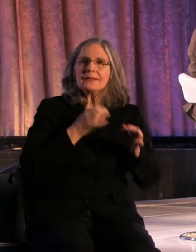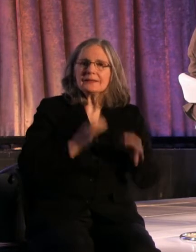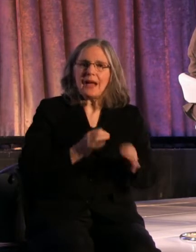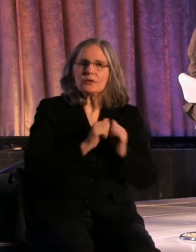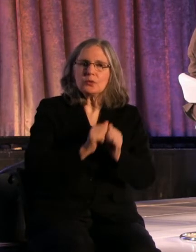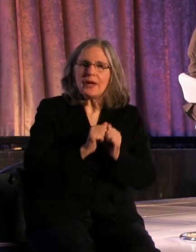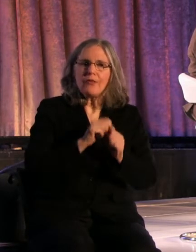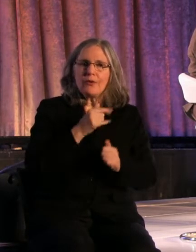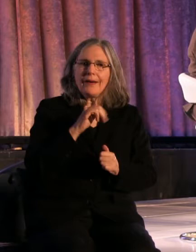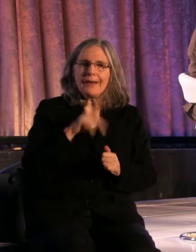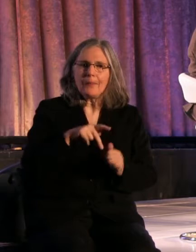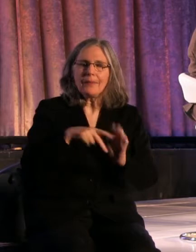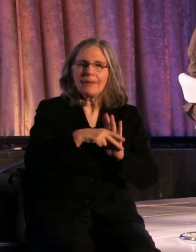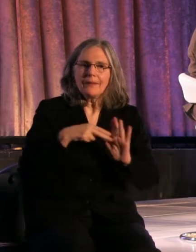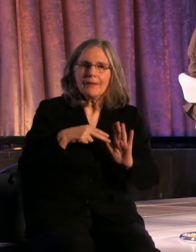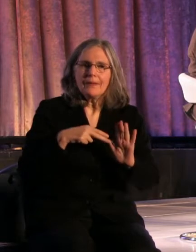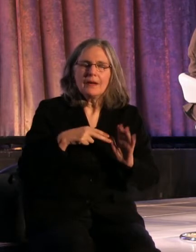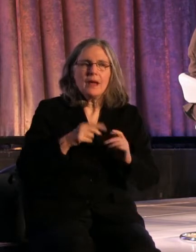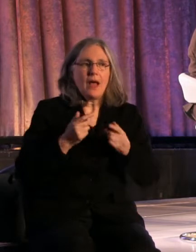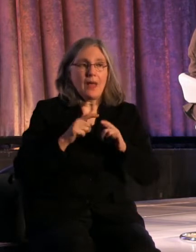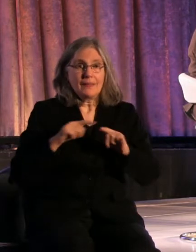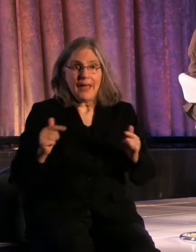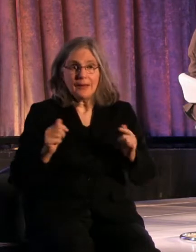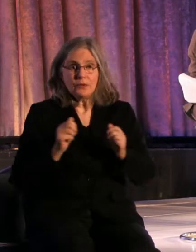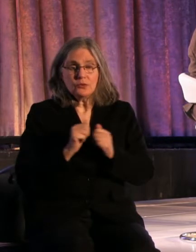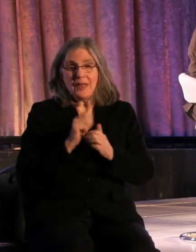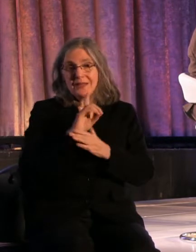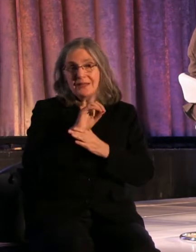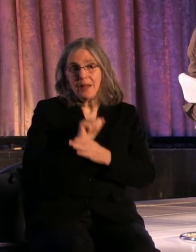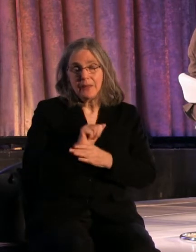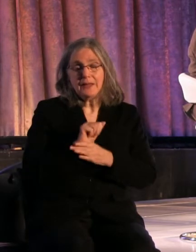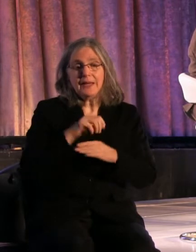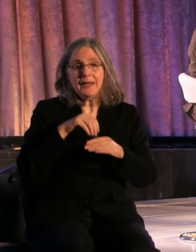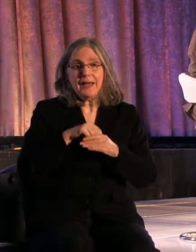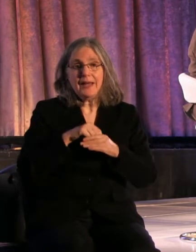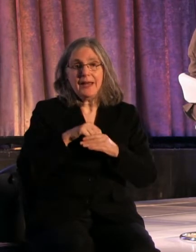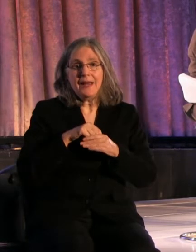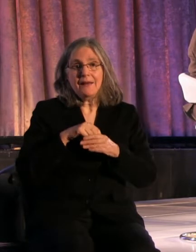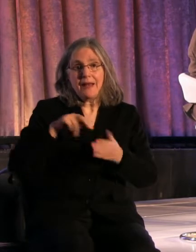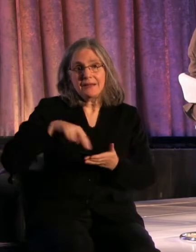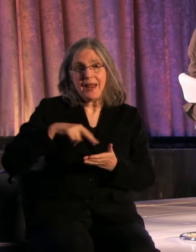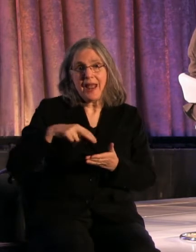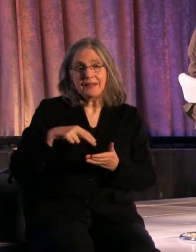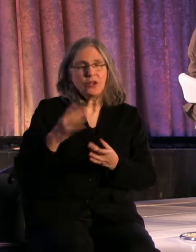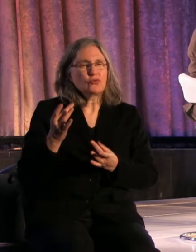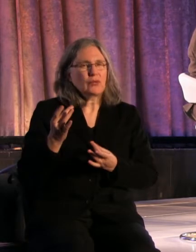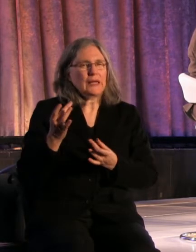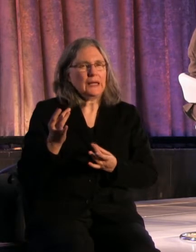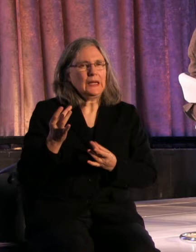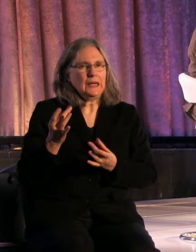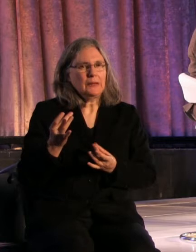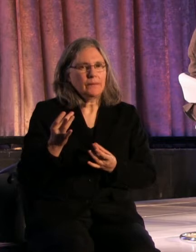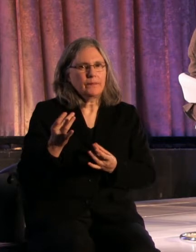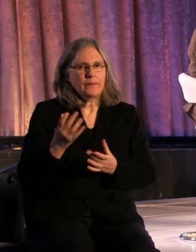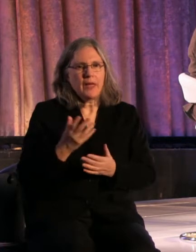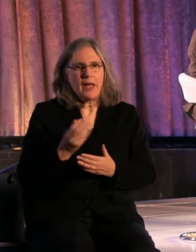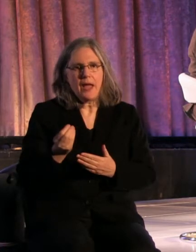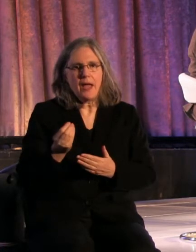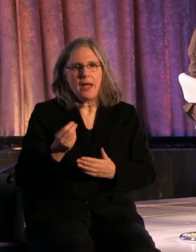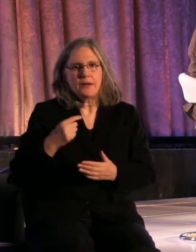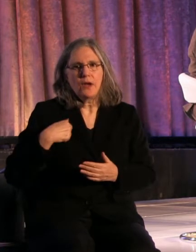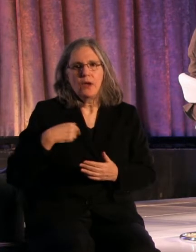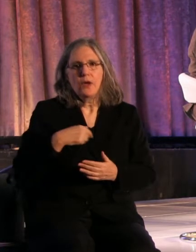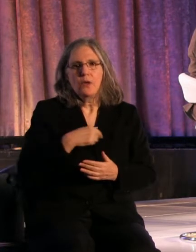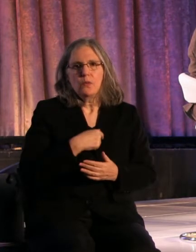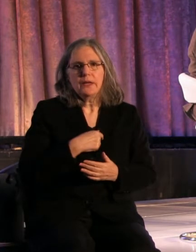Language with disabled dance, disability in dance is very, very tricky and we're always